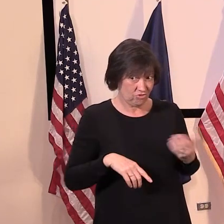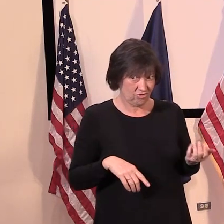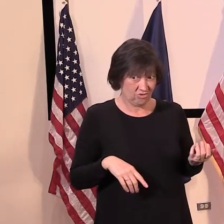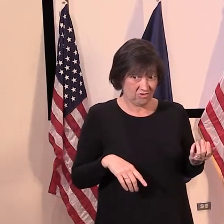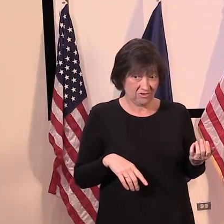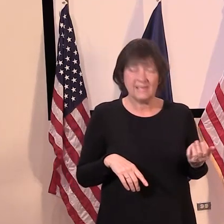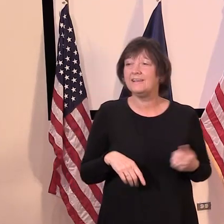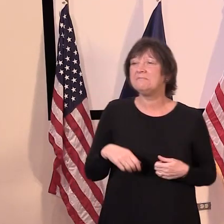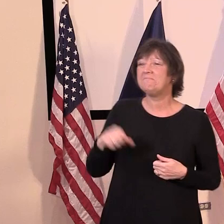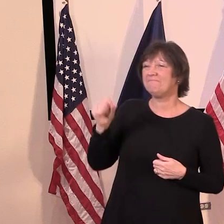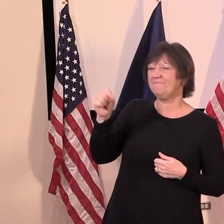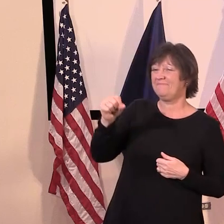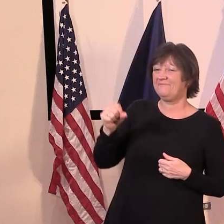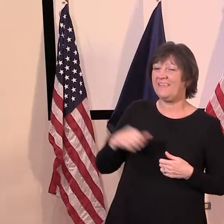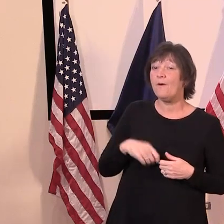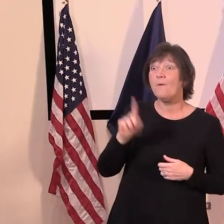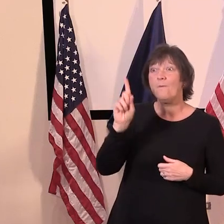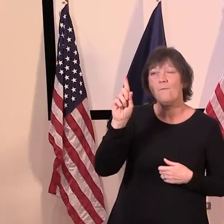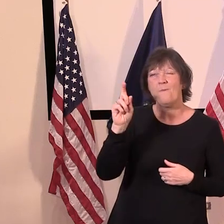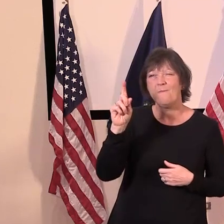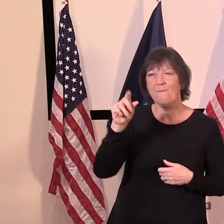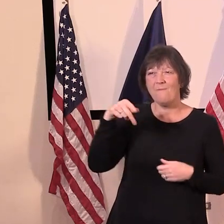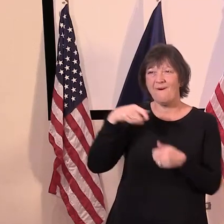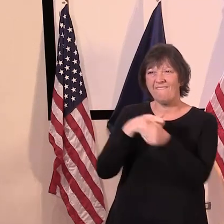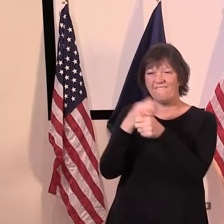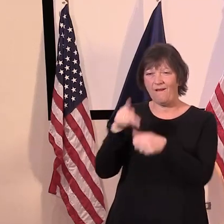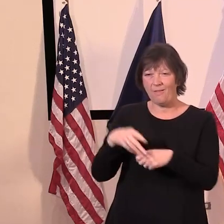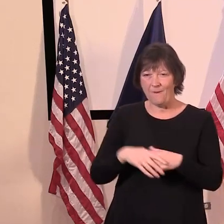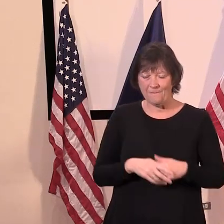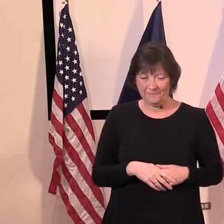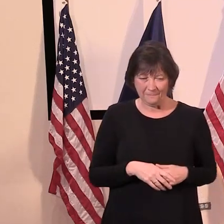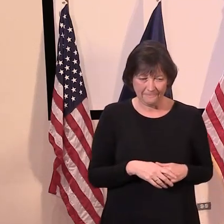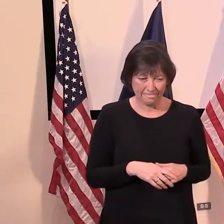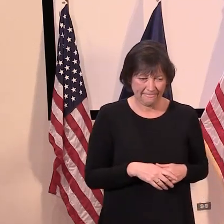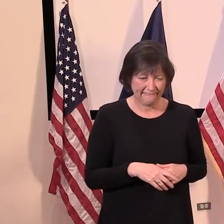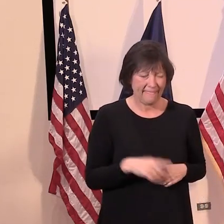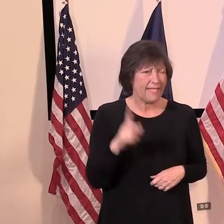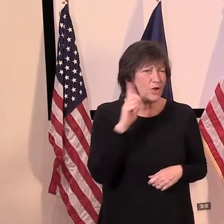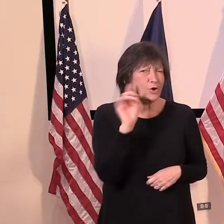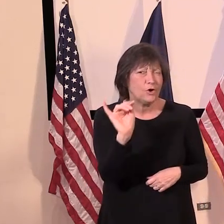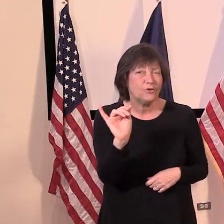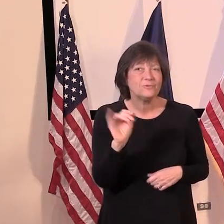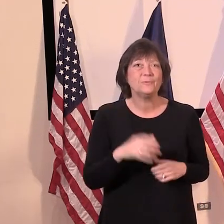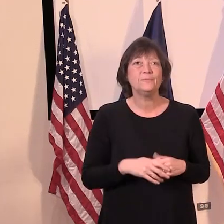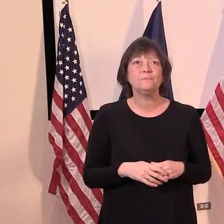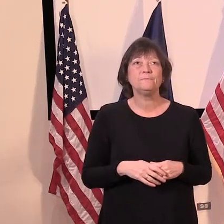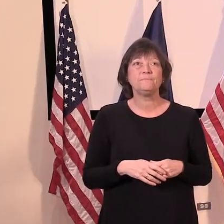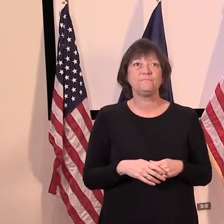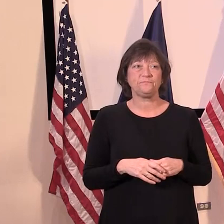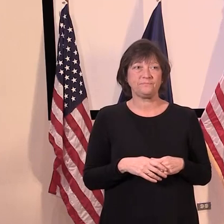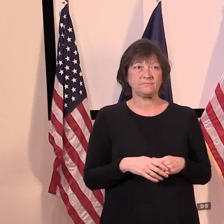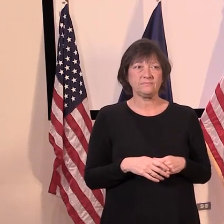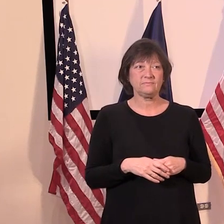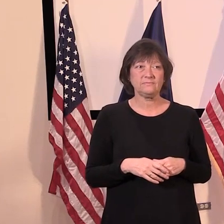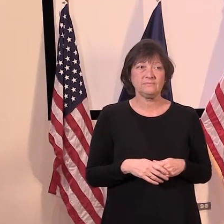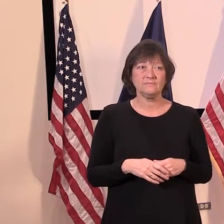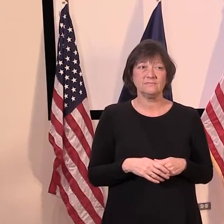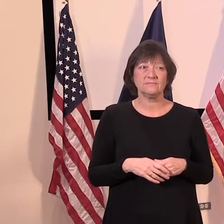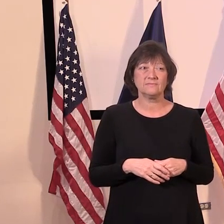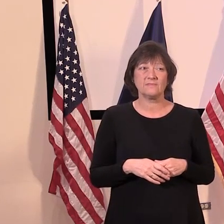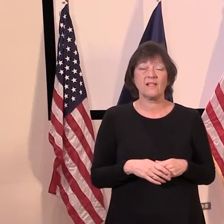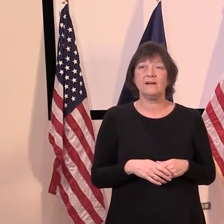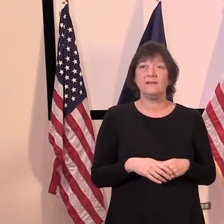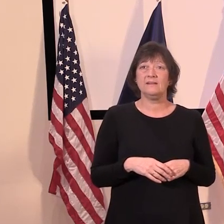Um, that does. I just have one, um, so our viewer also said that they, um, they were told to fill out a PUA